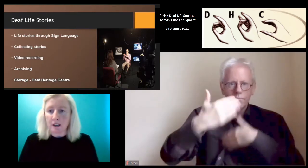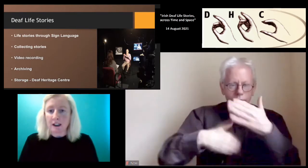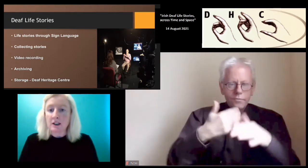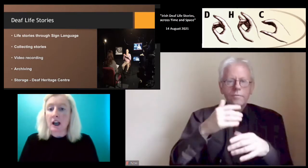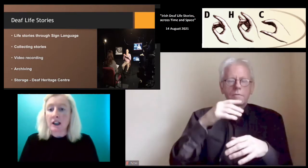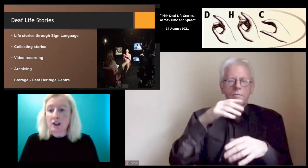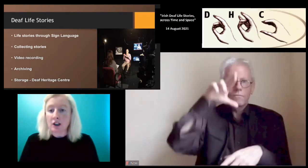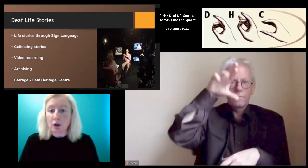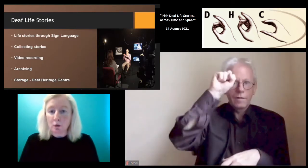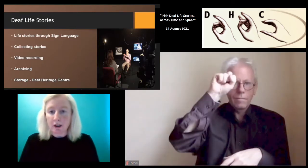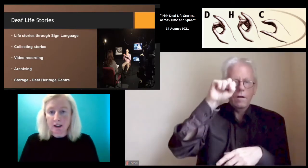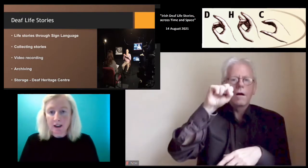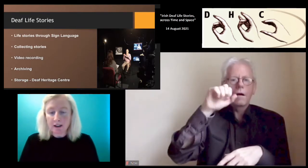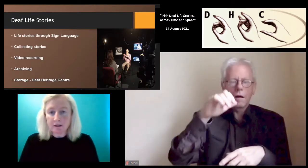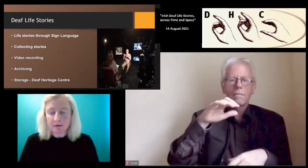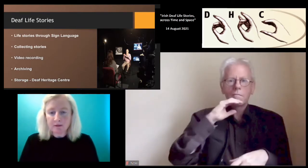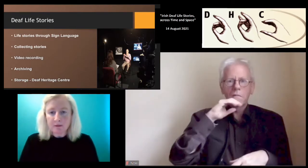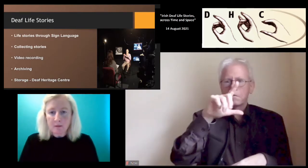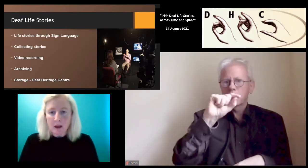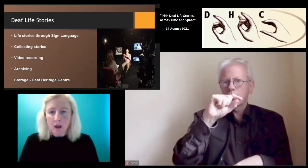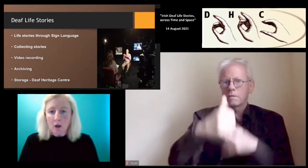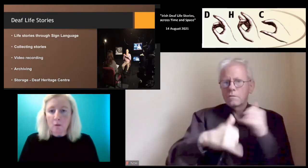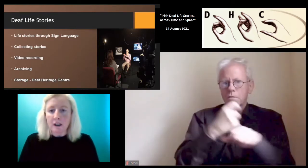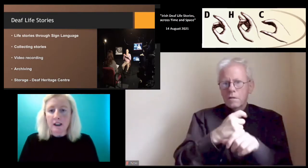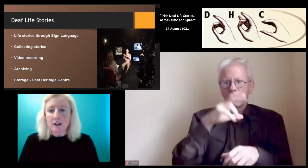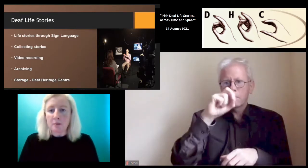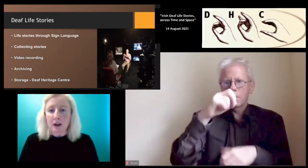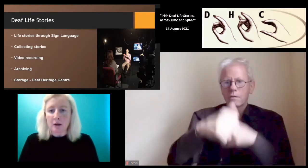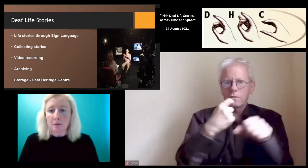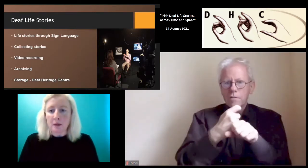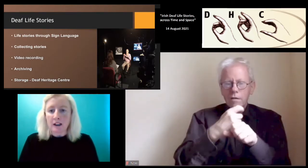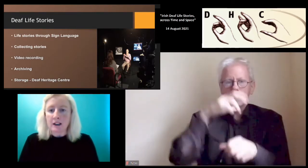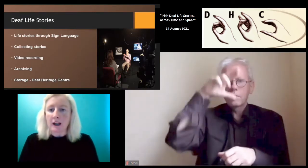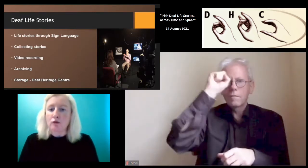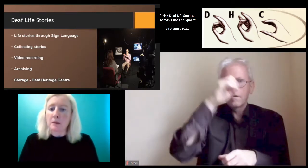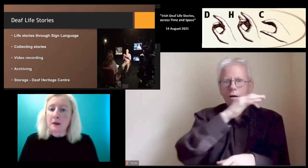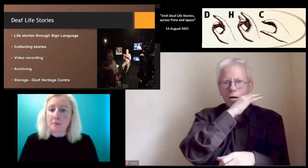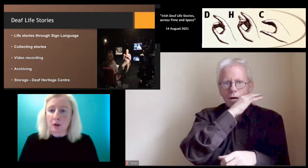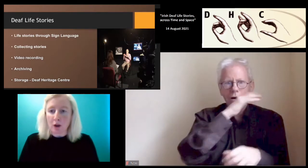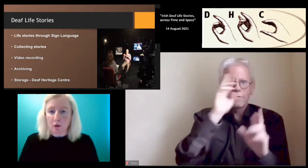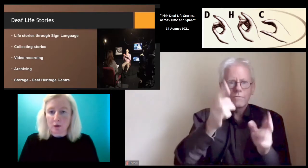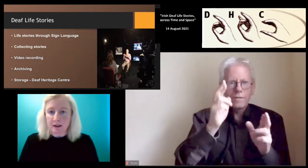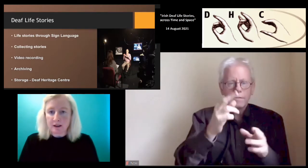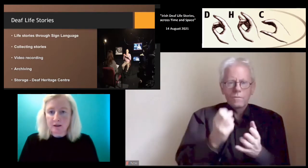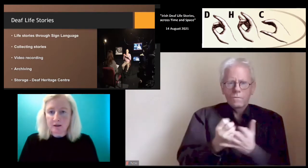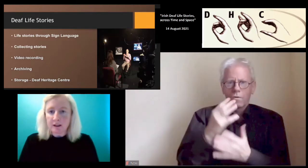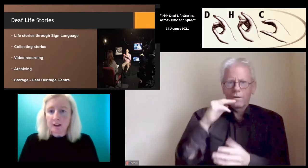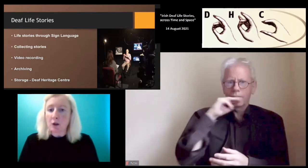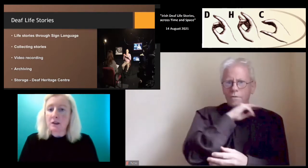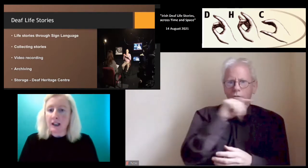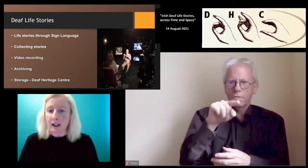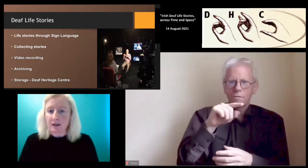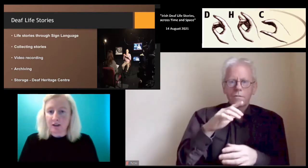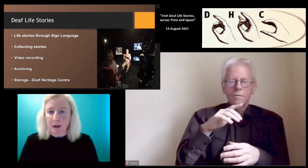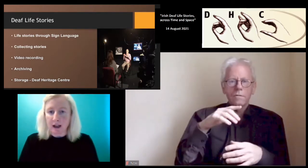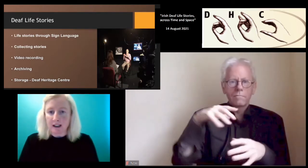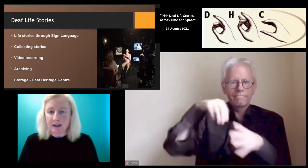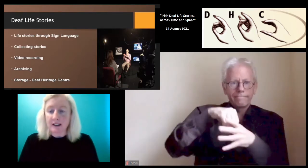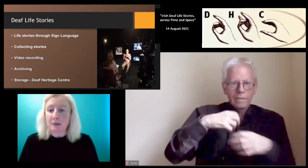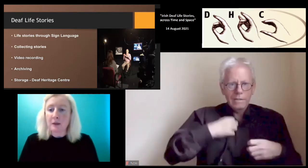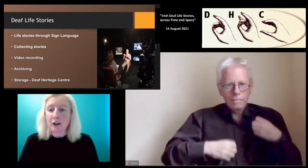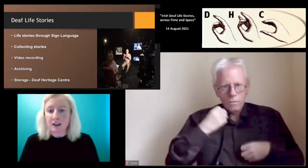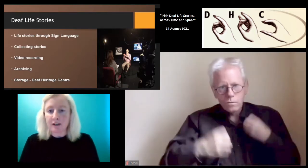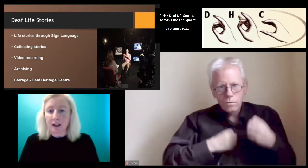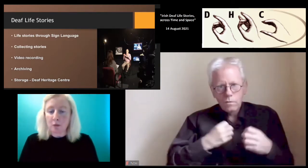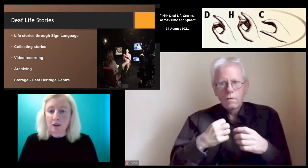of the areas that we need to continue working on. We need to bear in mind and remember those lives of